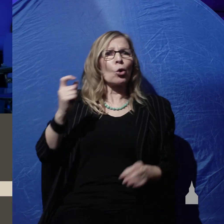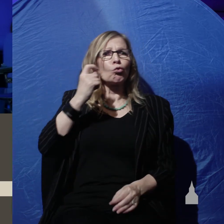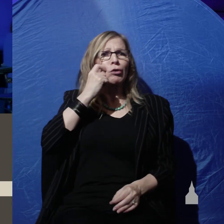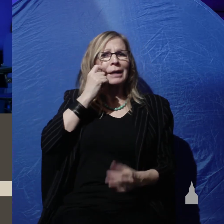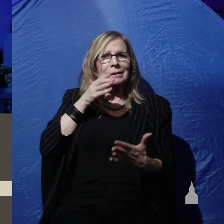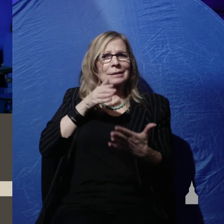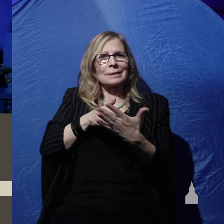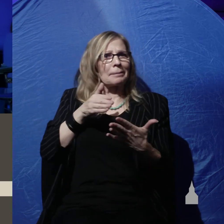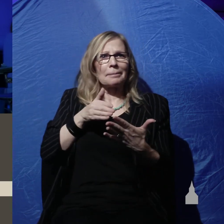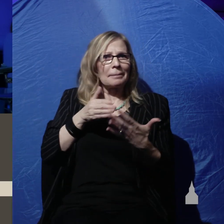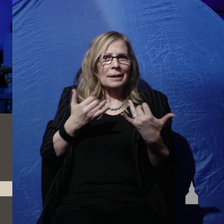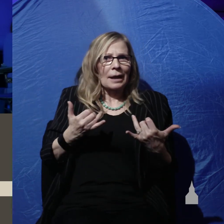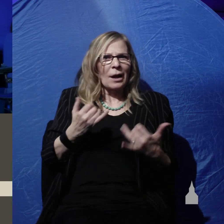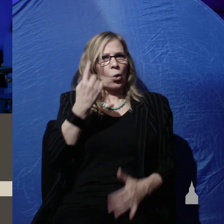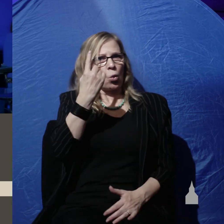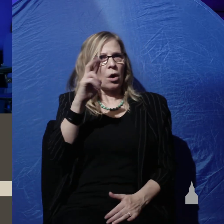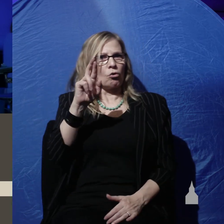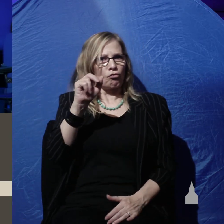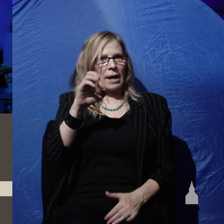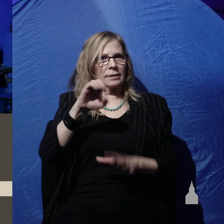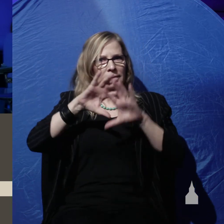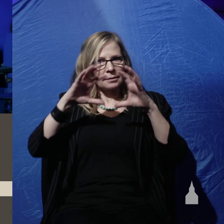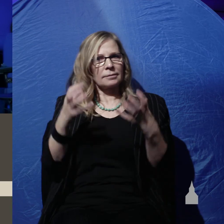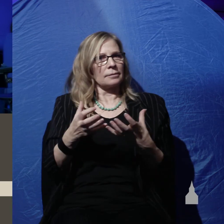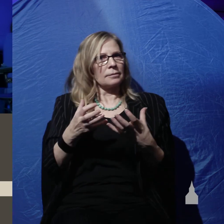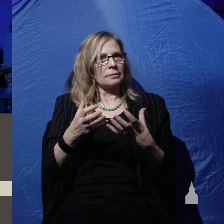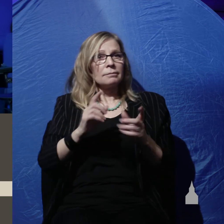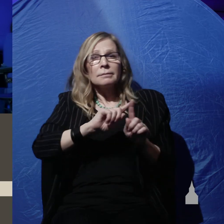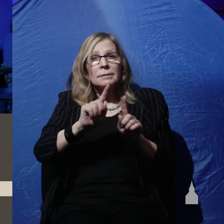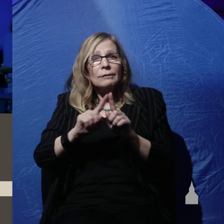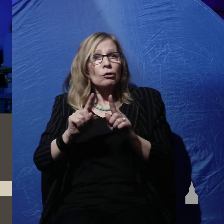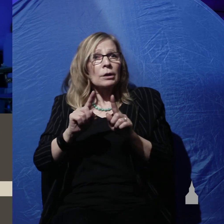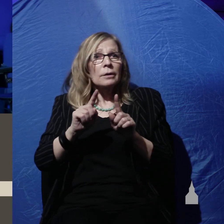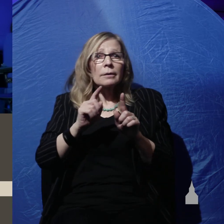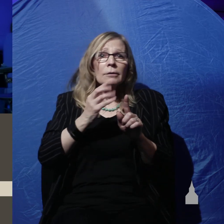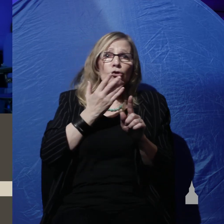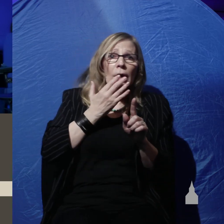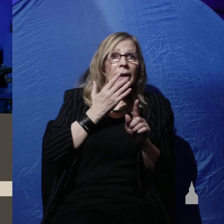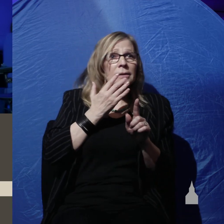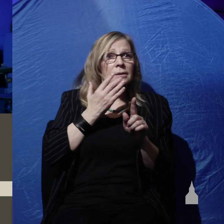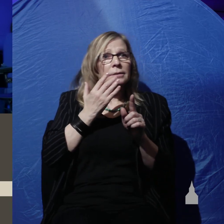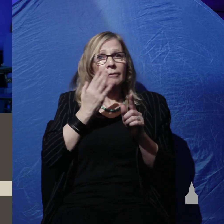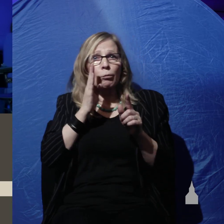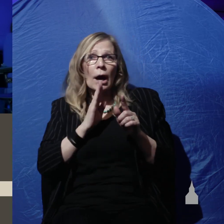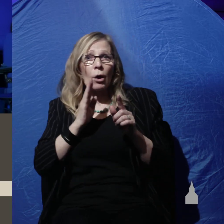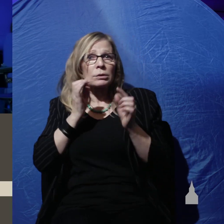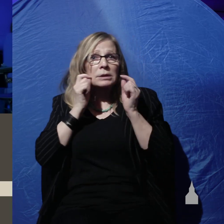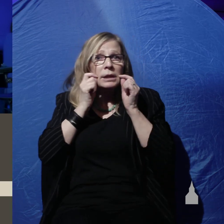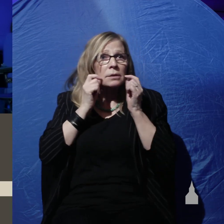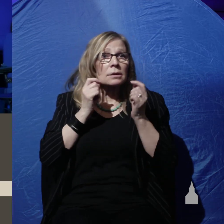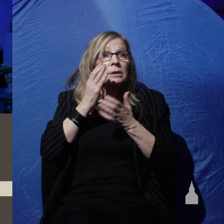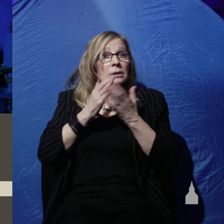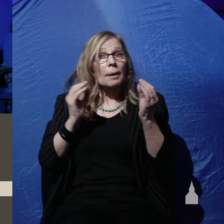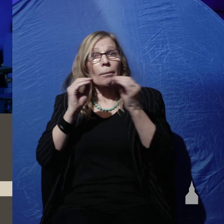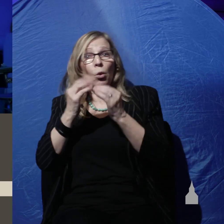there's only one race we have different shades of brown skin color but we all have the same color should some of us have more color than others